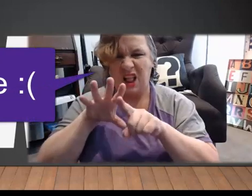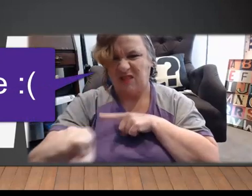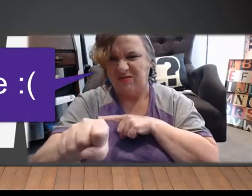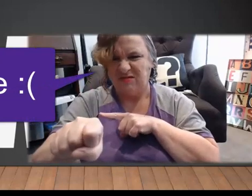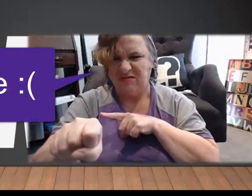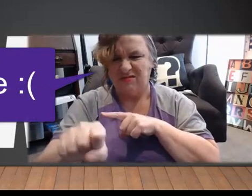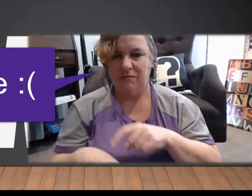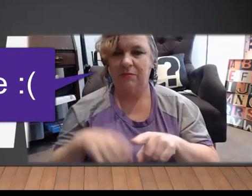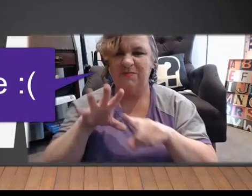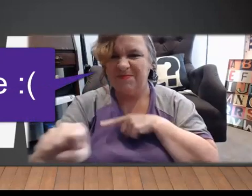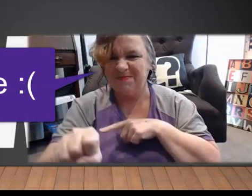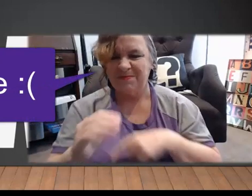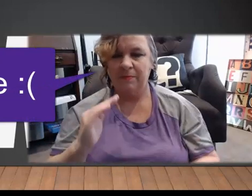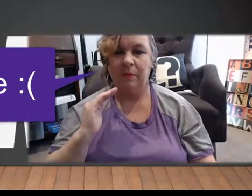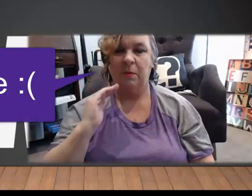Loathe.